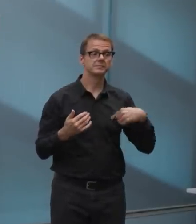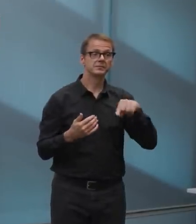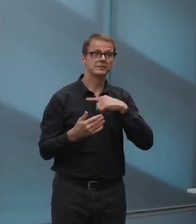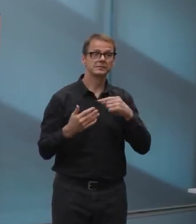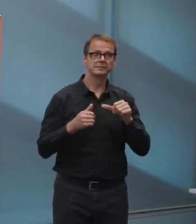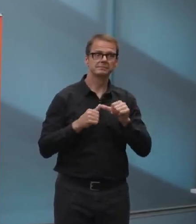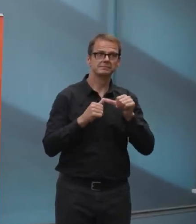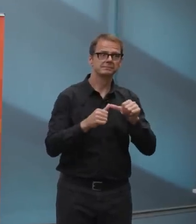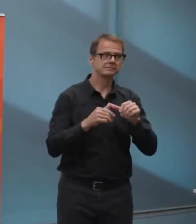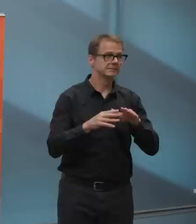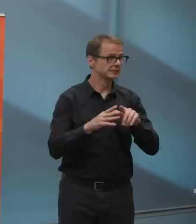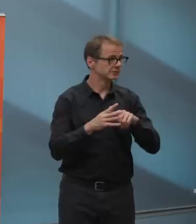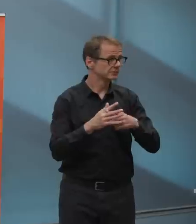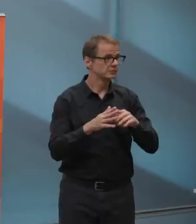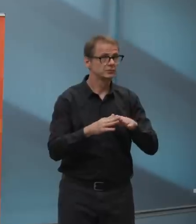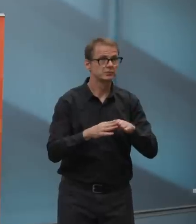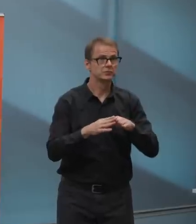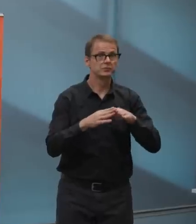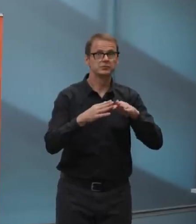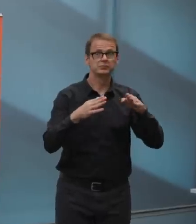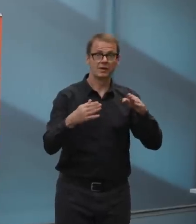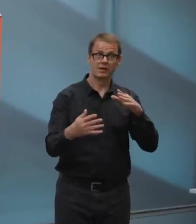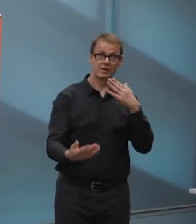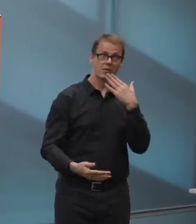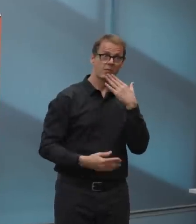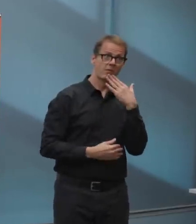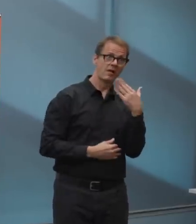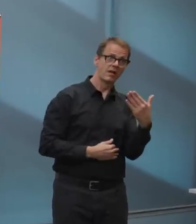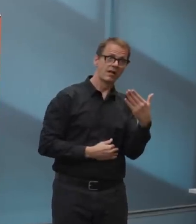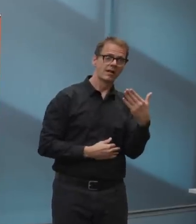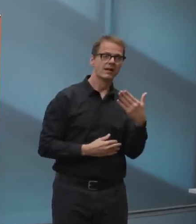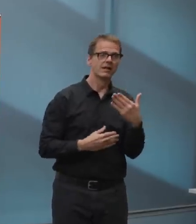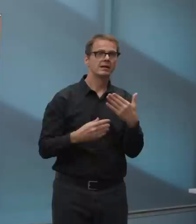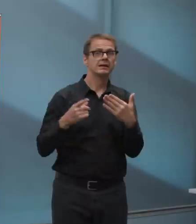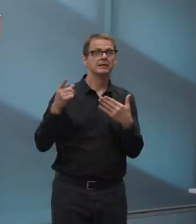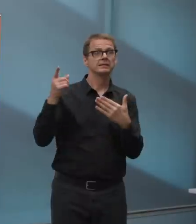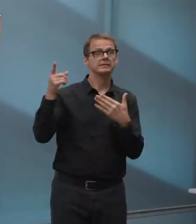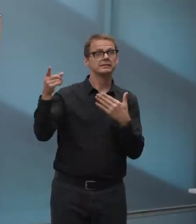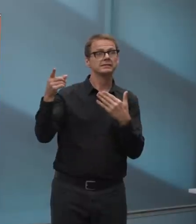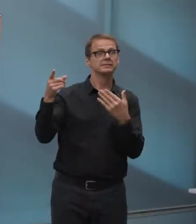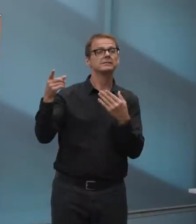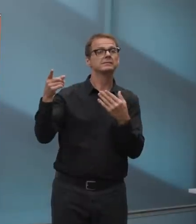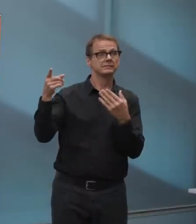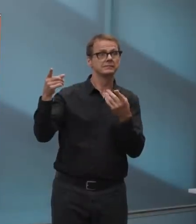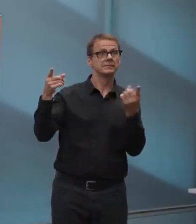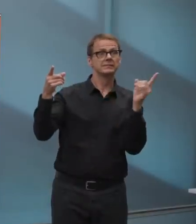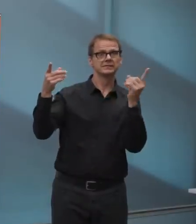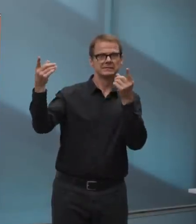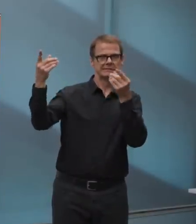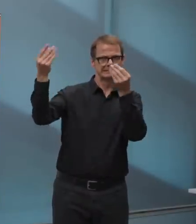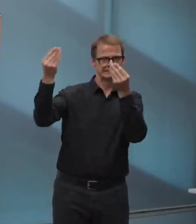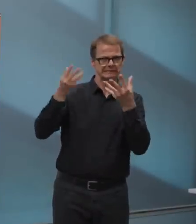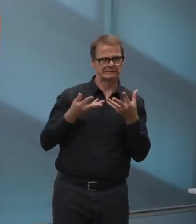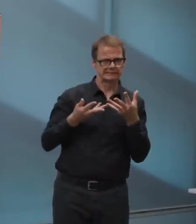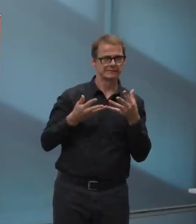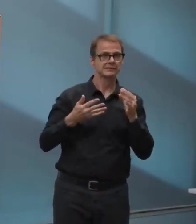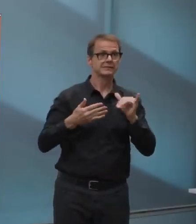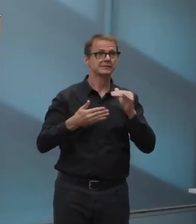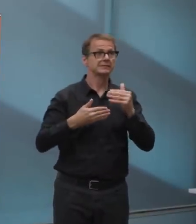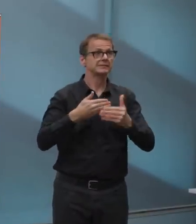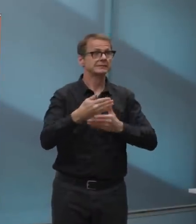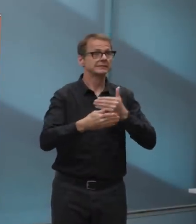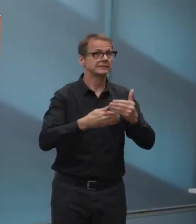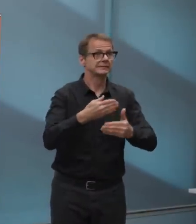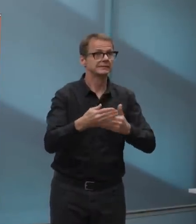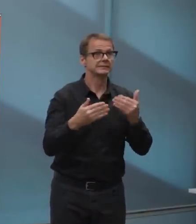I know that the grade one and two students from Meadowlark School who I spoke with earlier this week are going to be super happy that their voices were